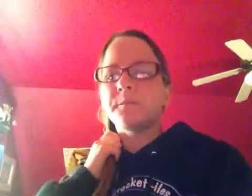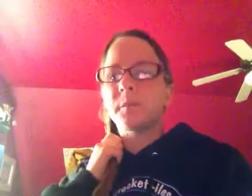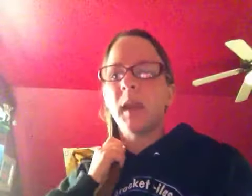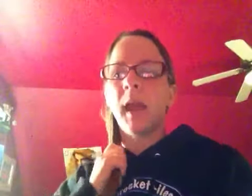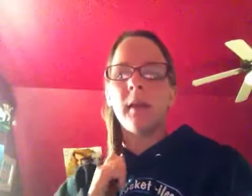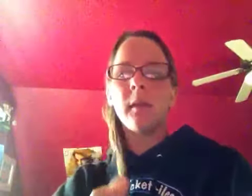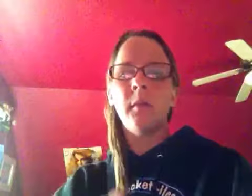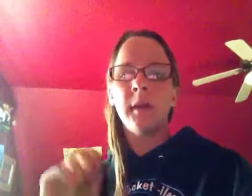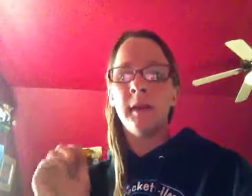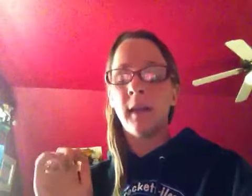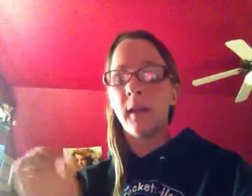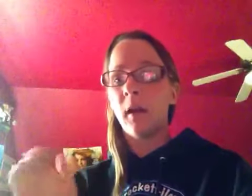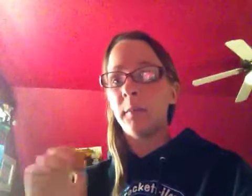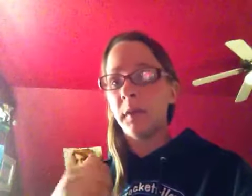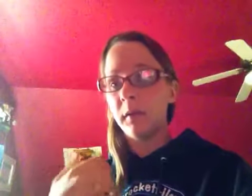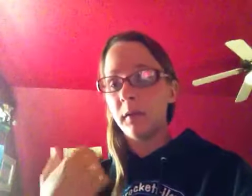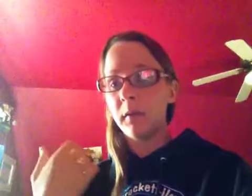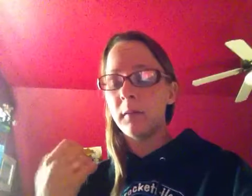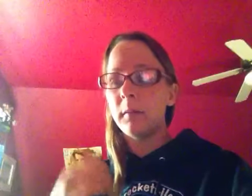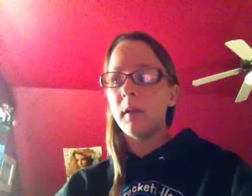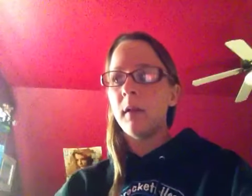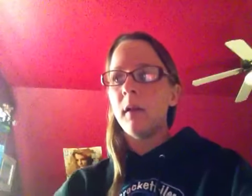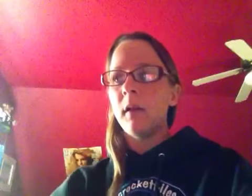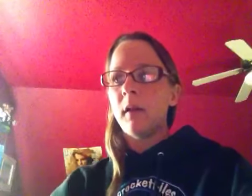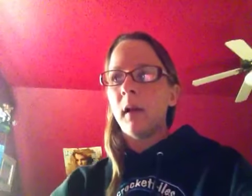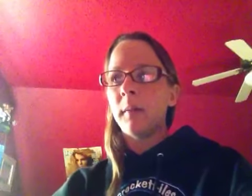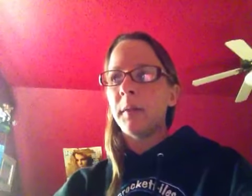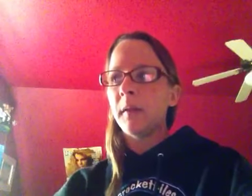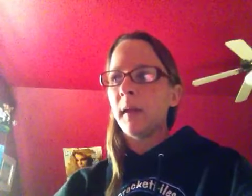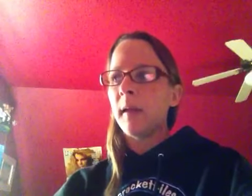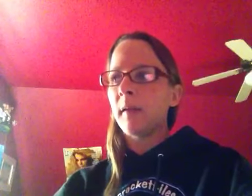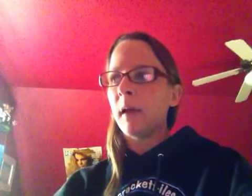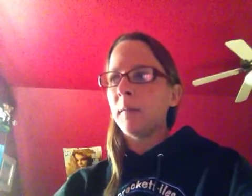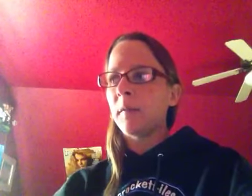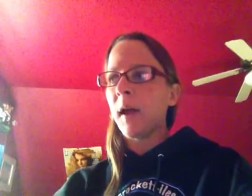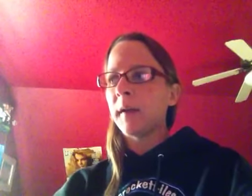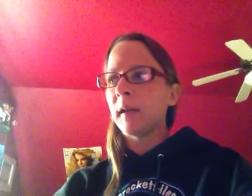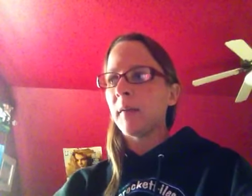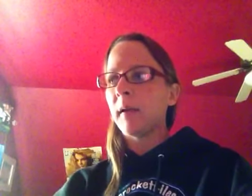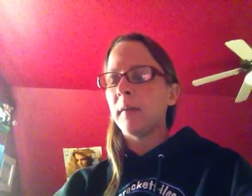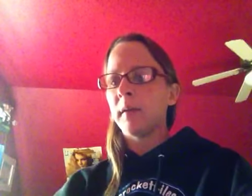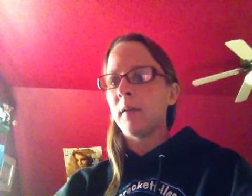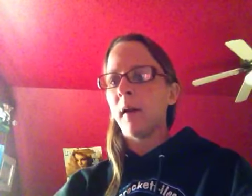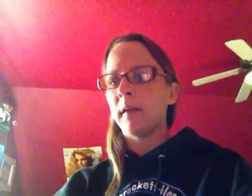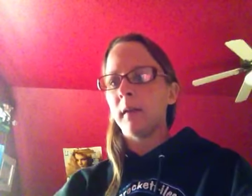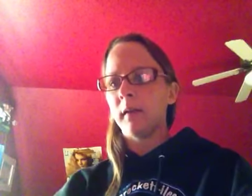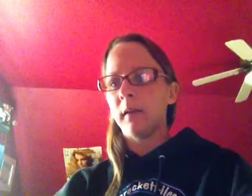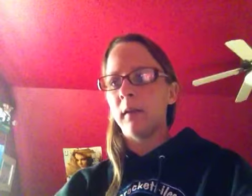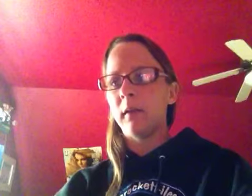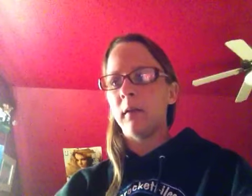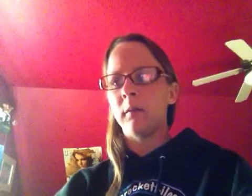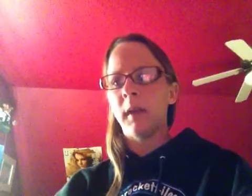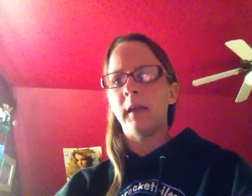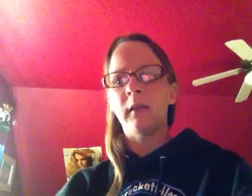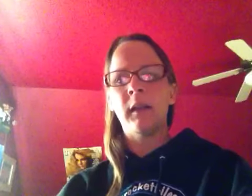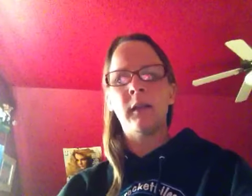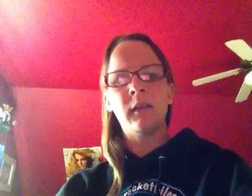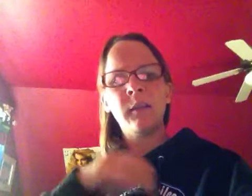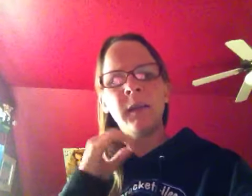yeah the employees like help you help you like find like whatever you want to do and it's a little bit